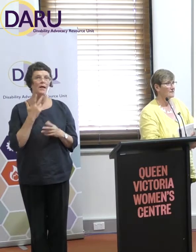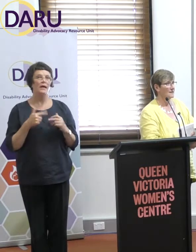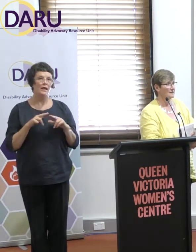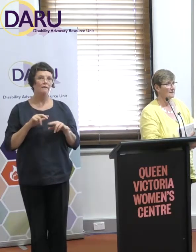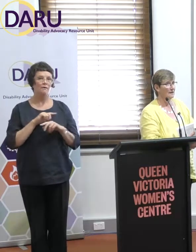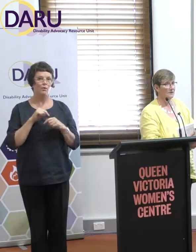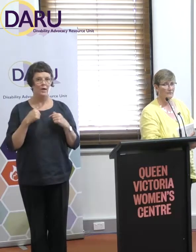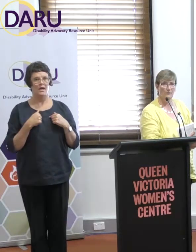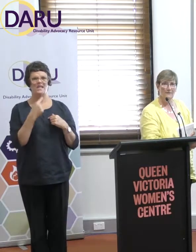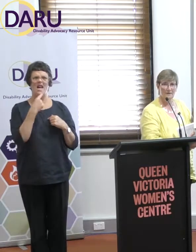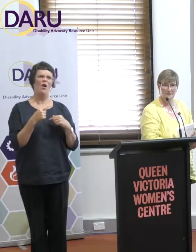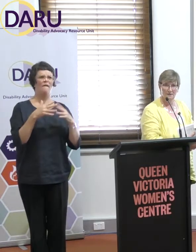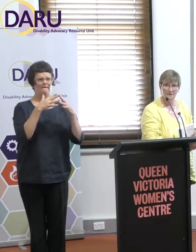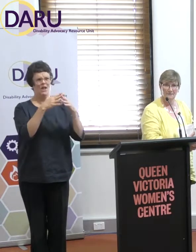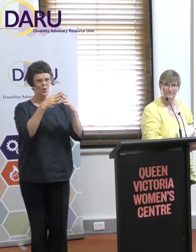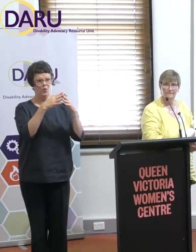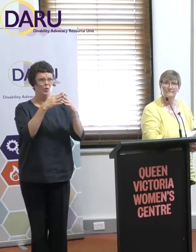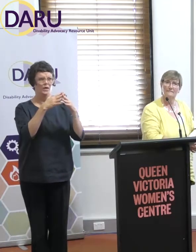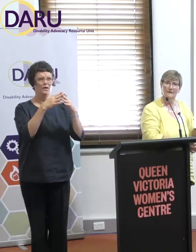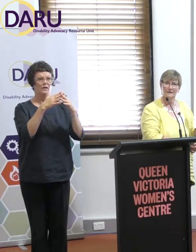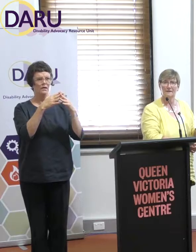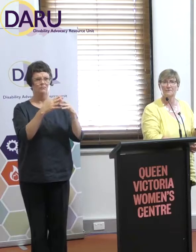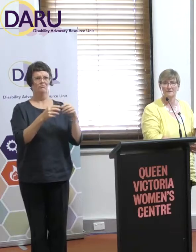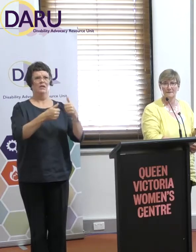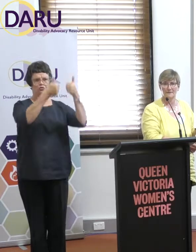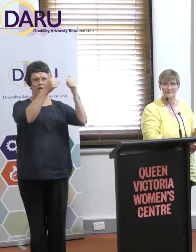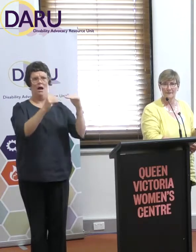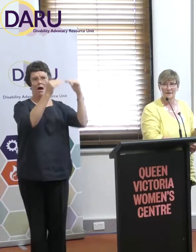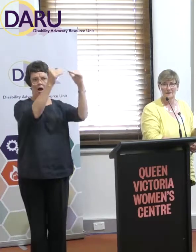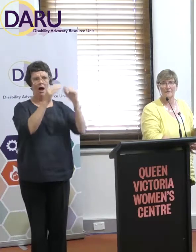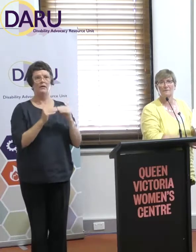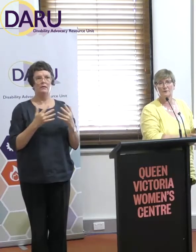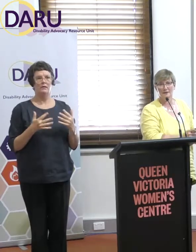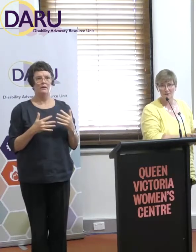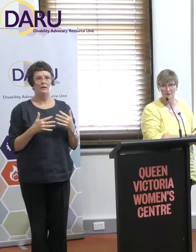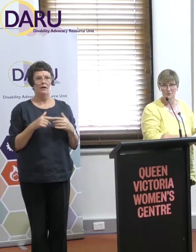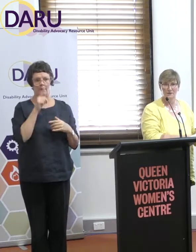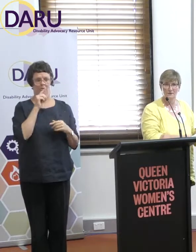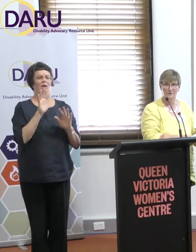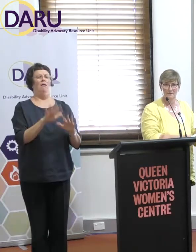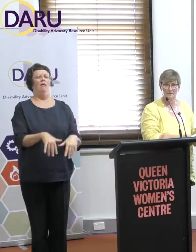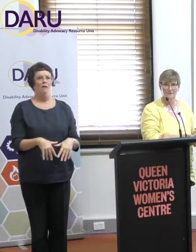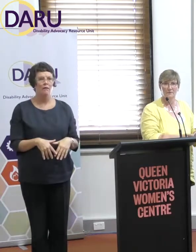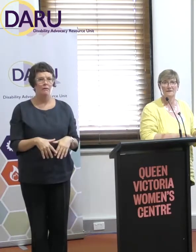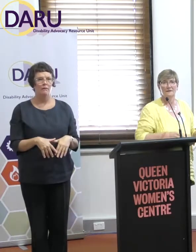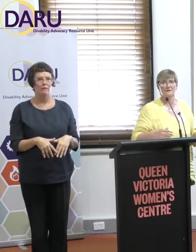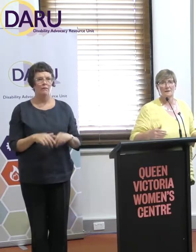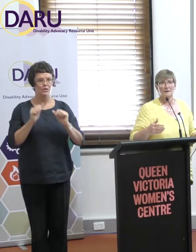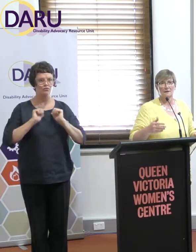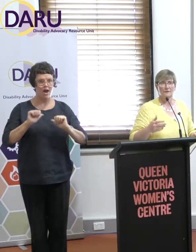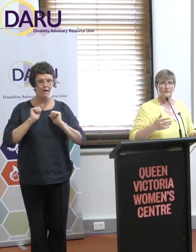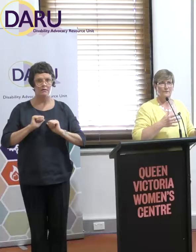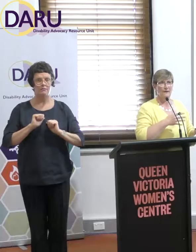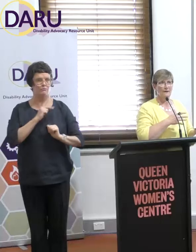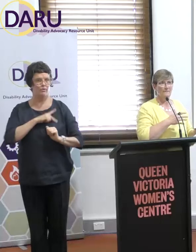are overstating the value of what advocacy does, then it can be dismissed. So anybody who's actually a trained economist, if we said,